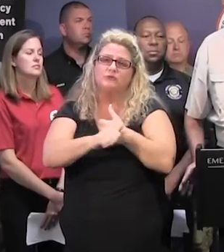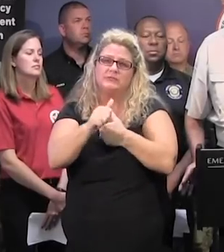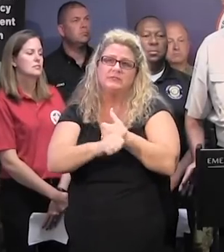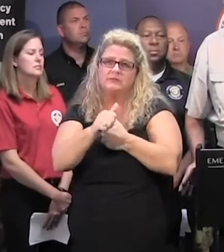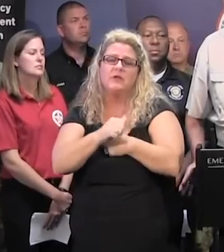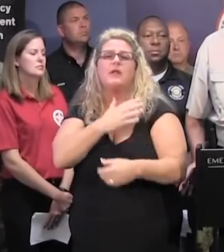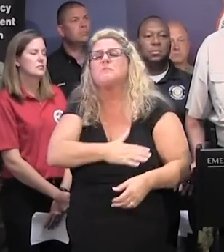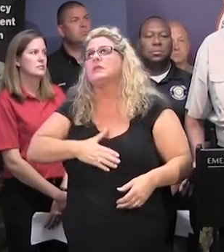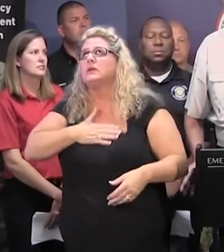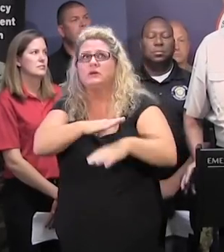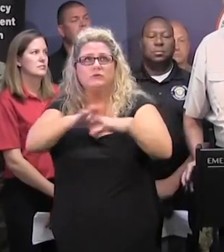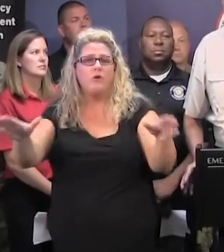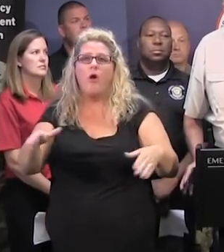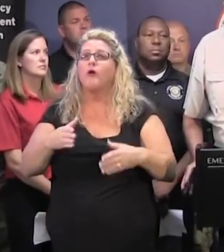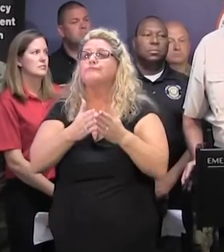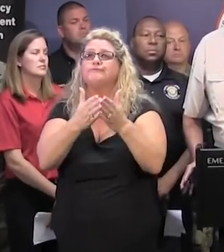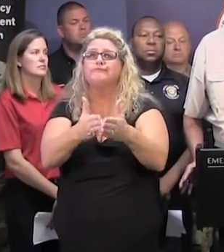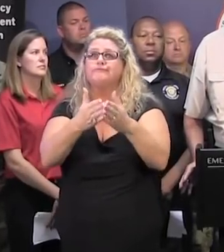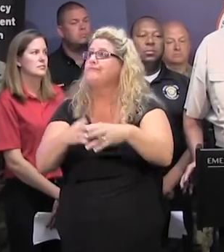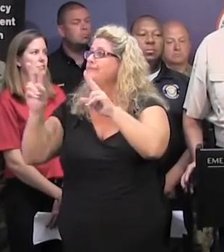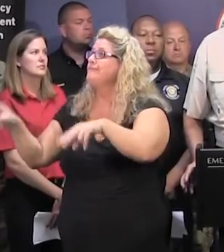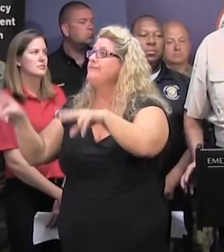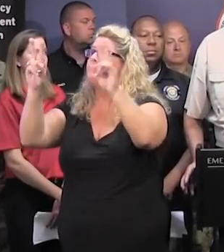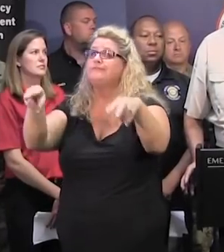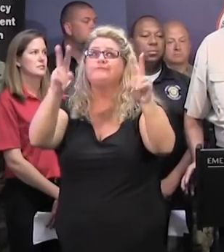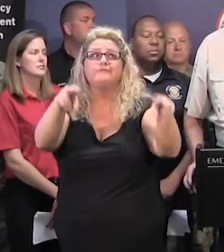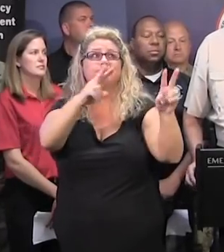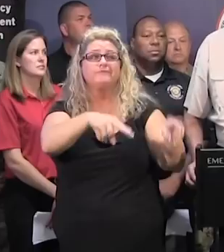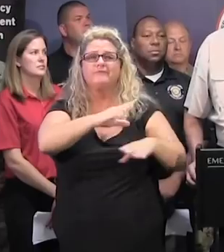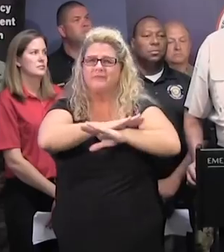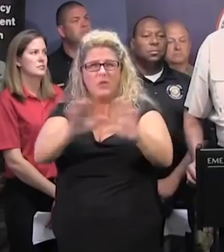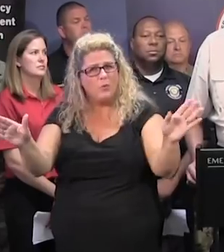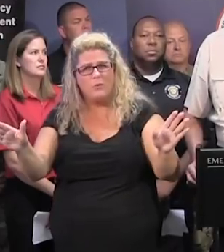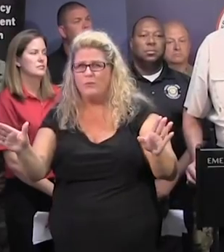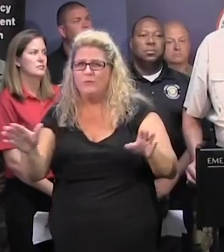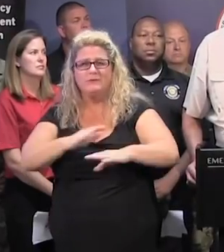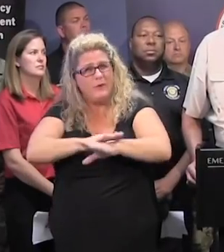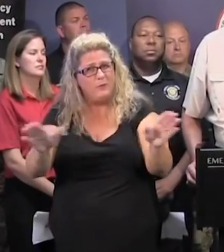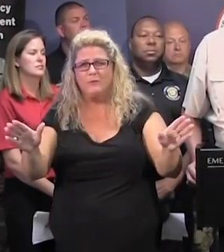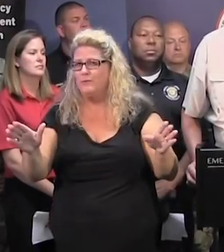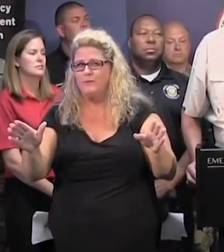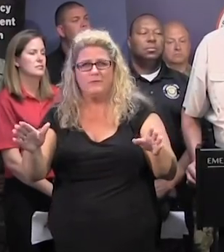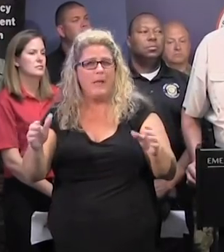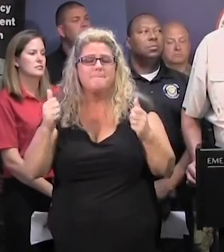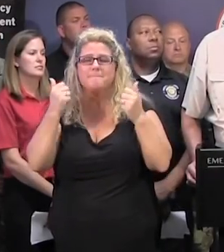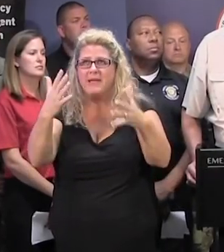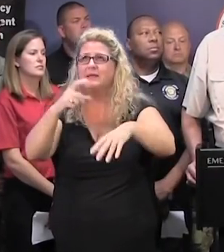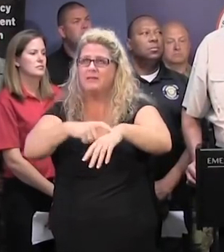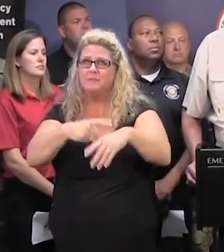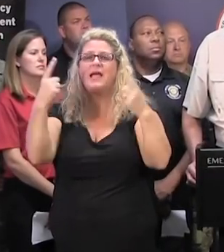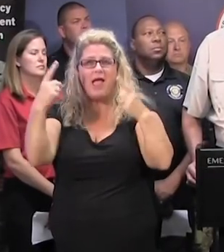please don't go sightseeing. Once again, please don't go sightseeing. So many times when we have these flooded areas,